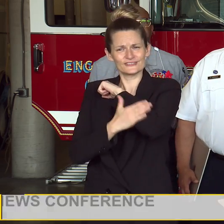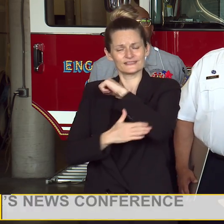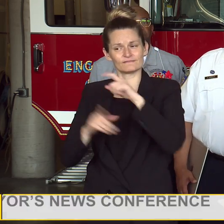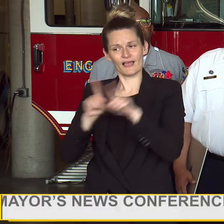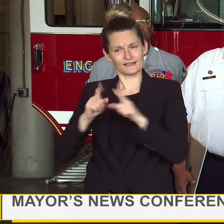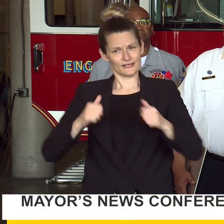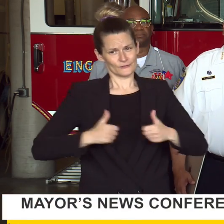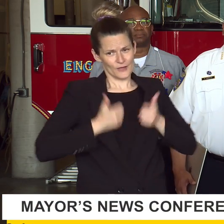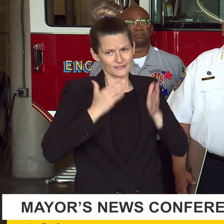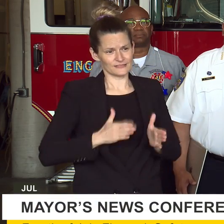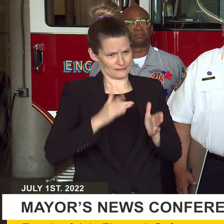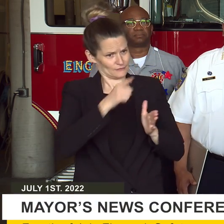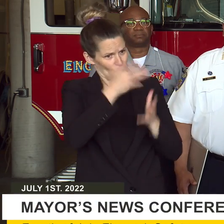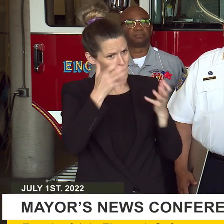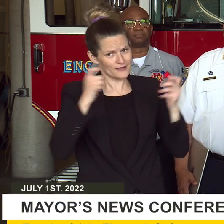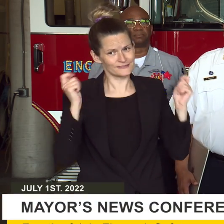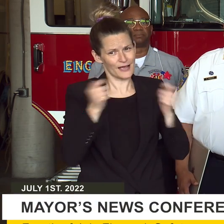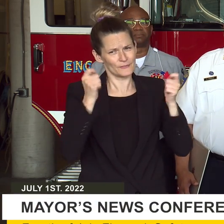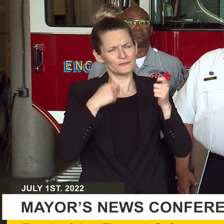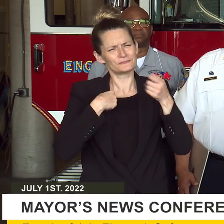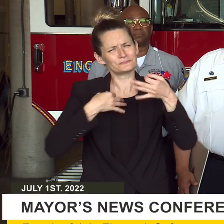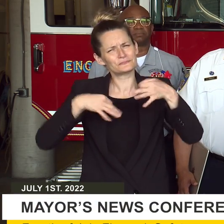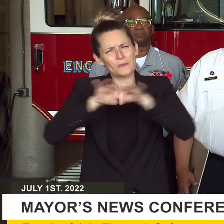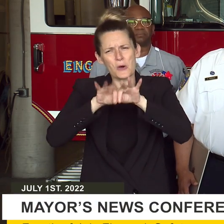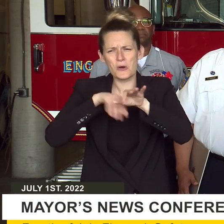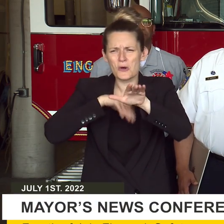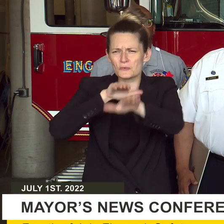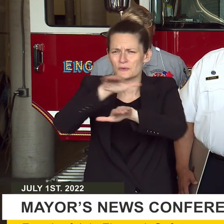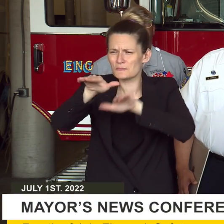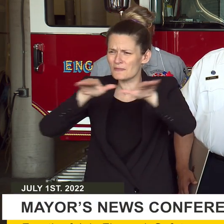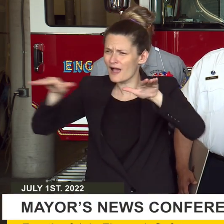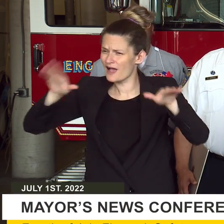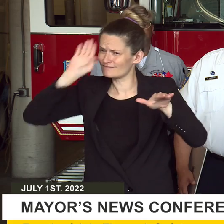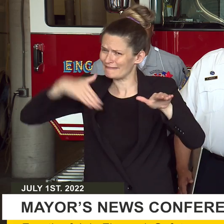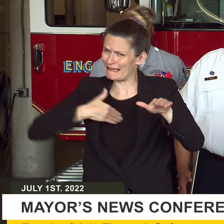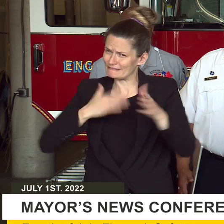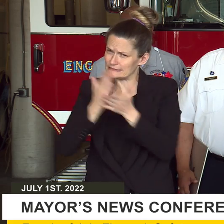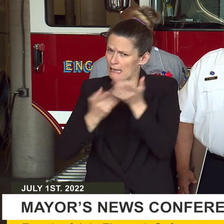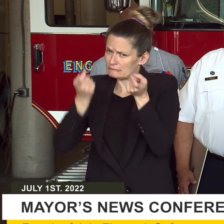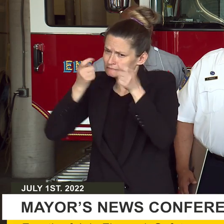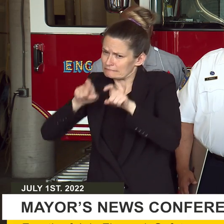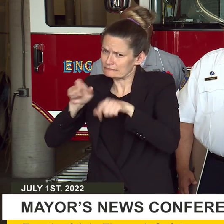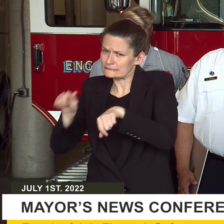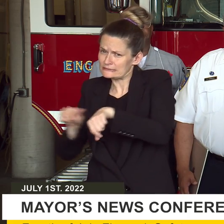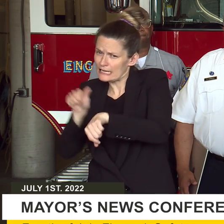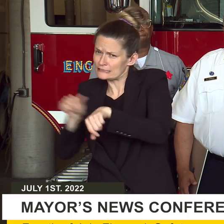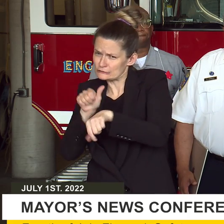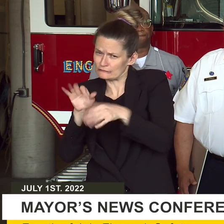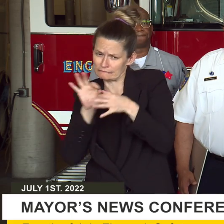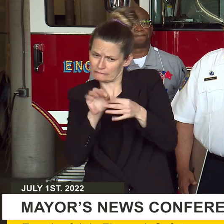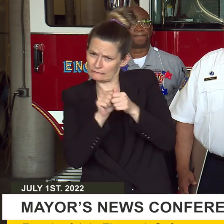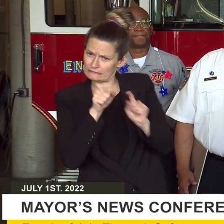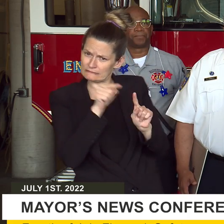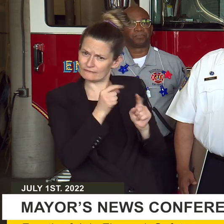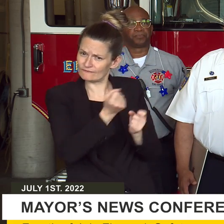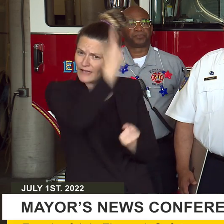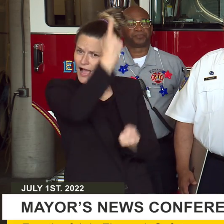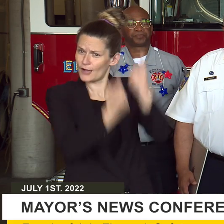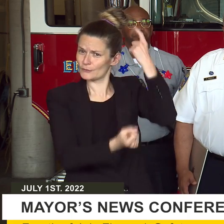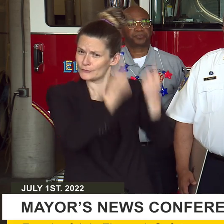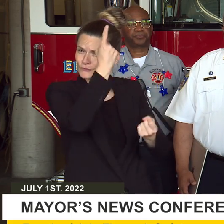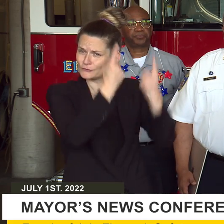important that we remind them of the dangers of fireworks and sparklers. The safety of my community